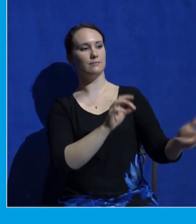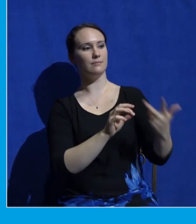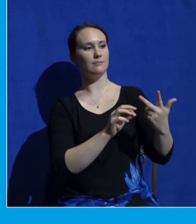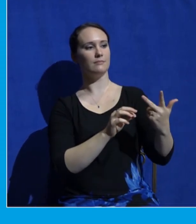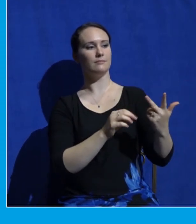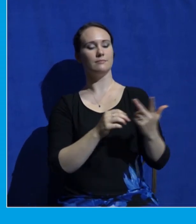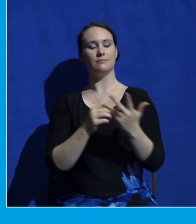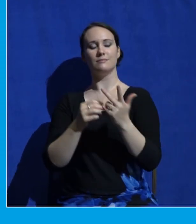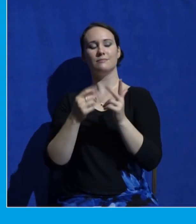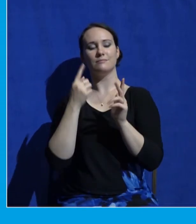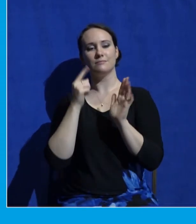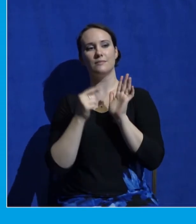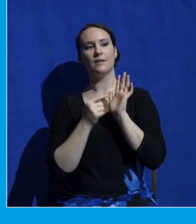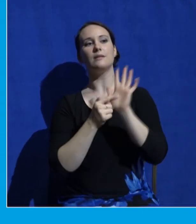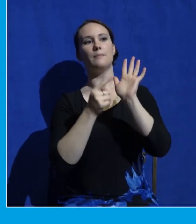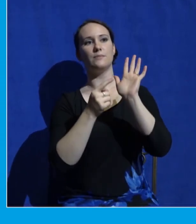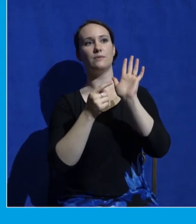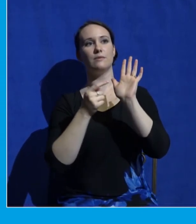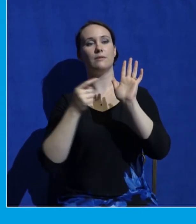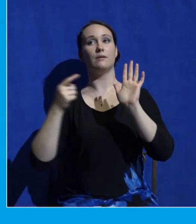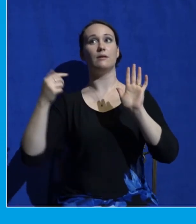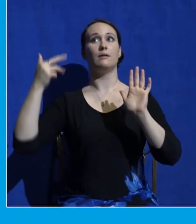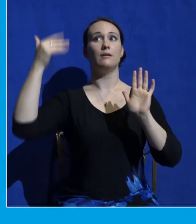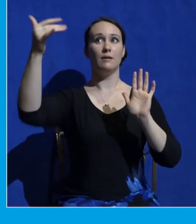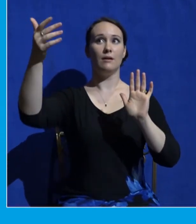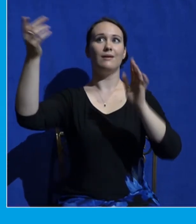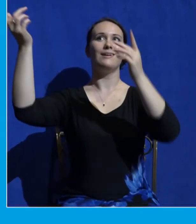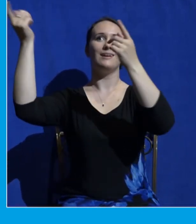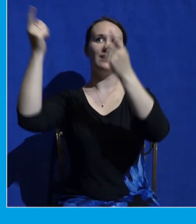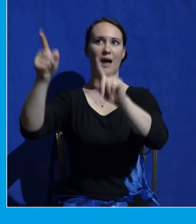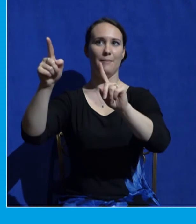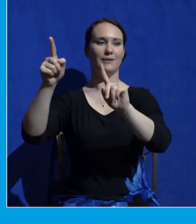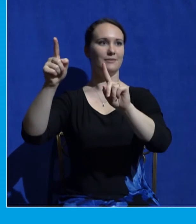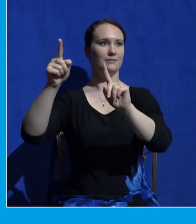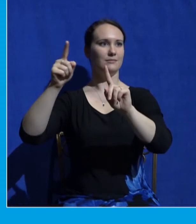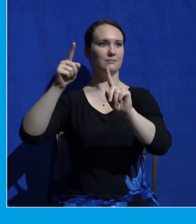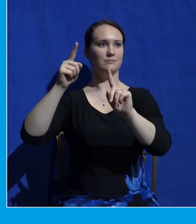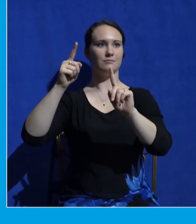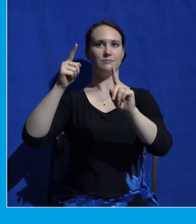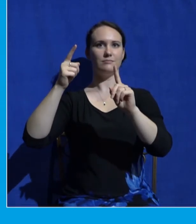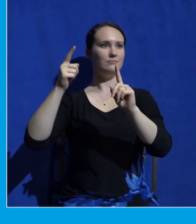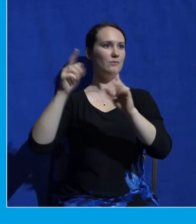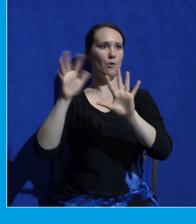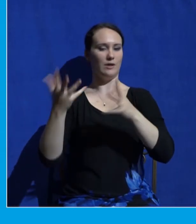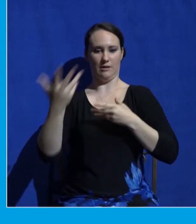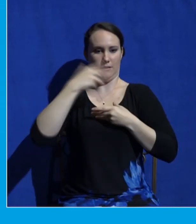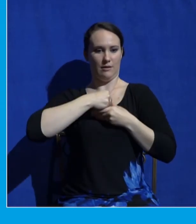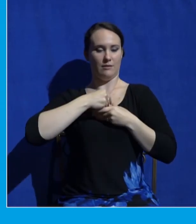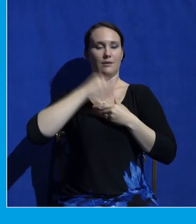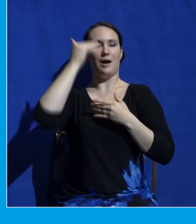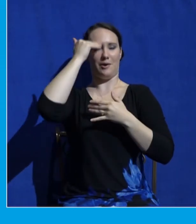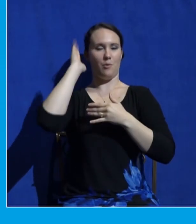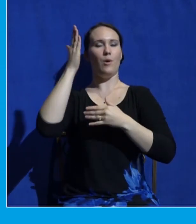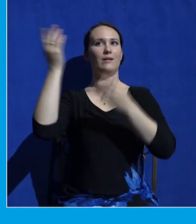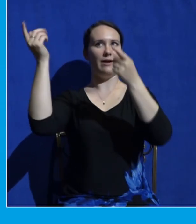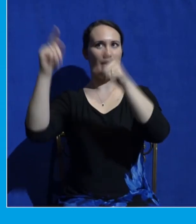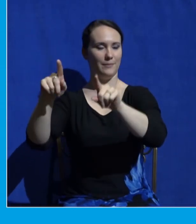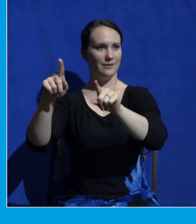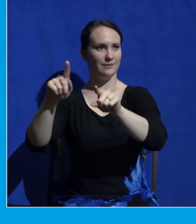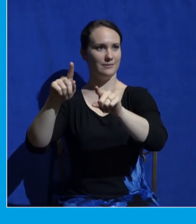is coming. They're learning on this mountainside that the road to glory in the next world